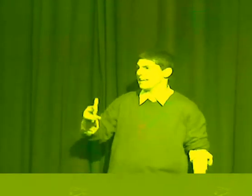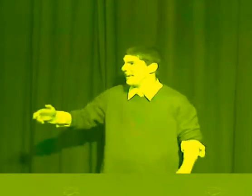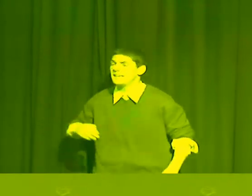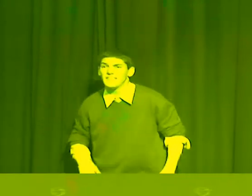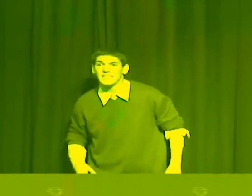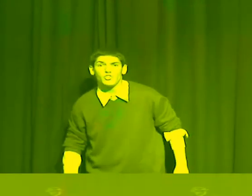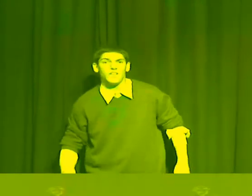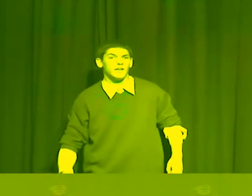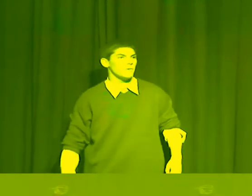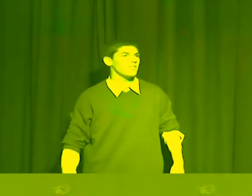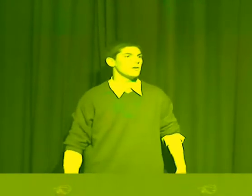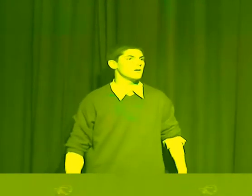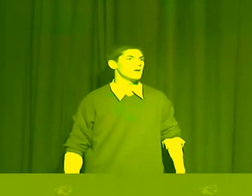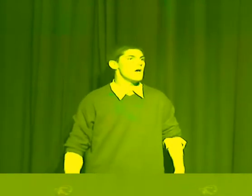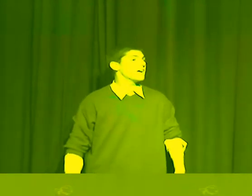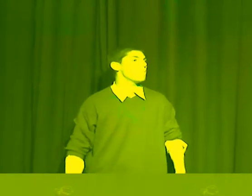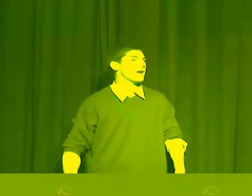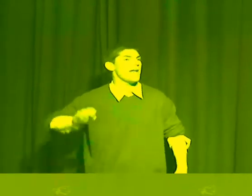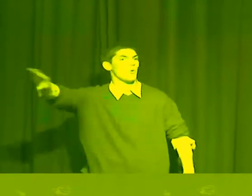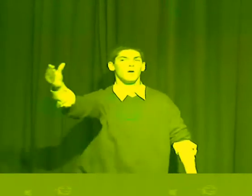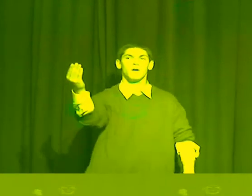kind of candy associated with it? Come on now. right. You're